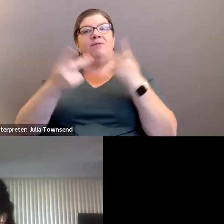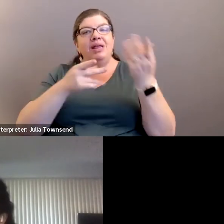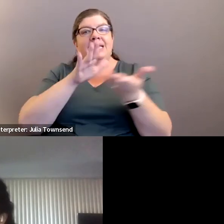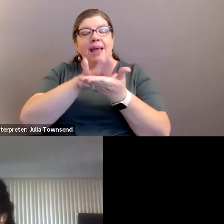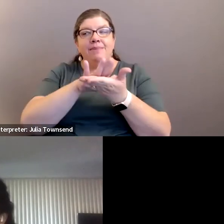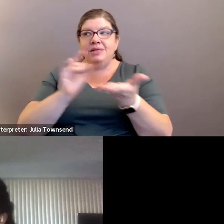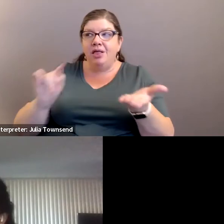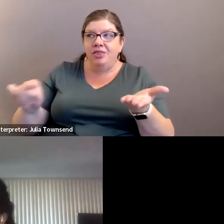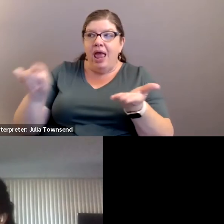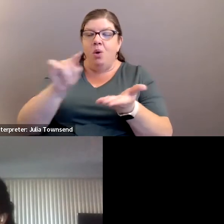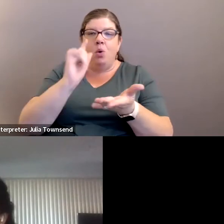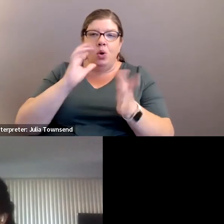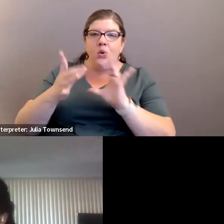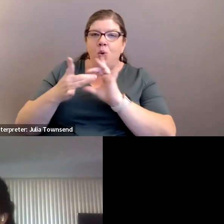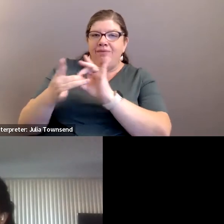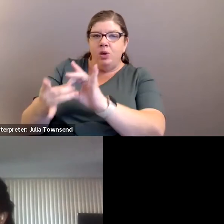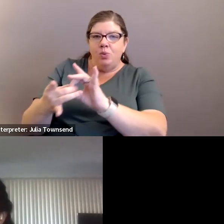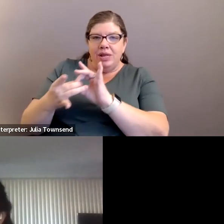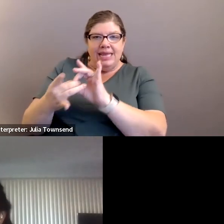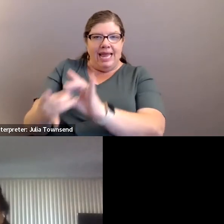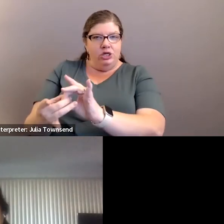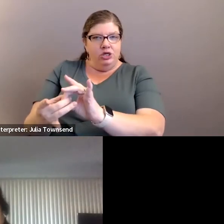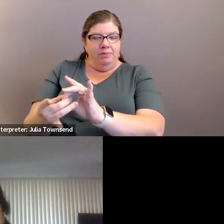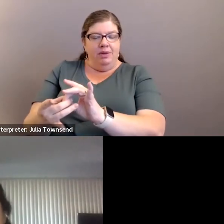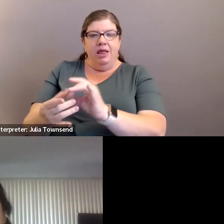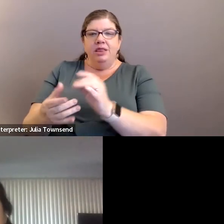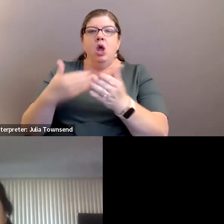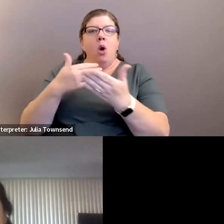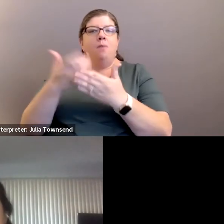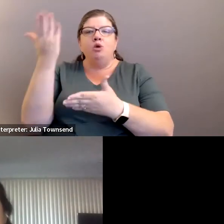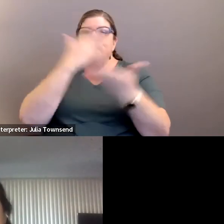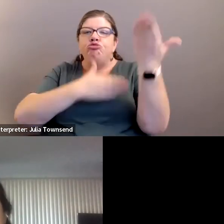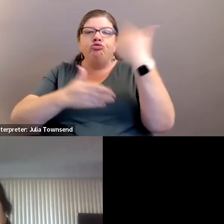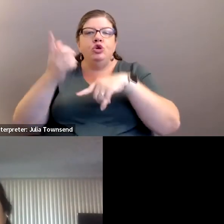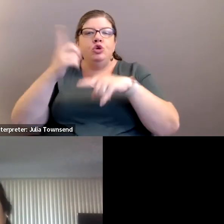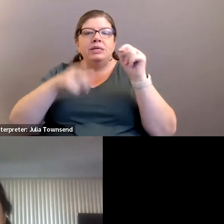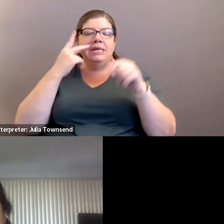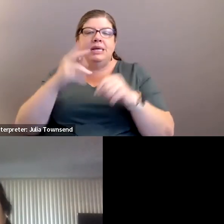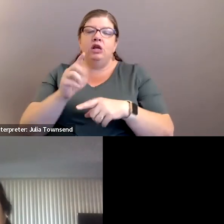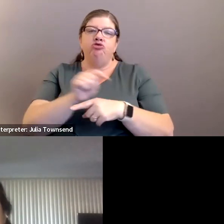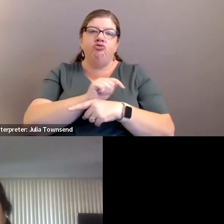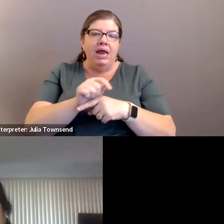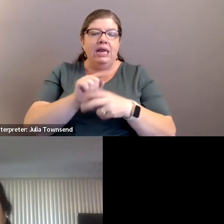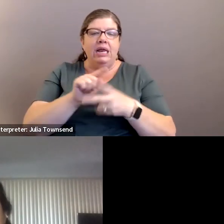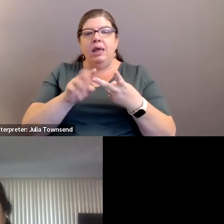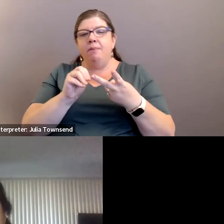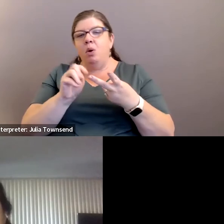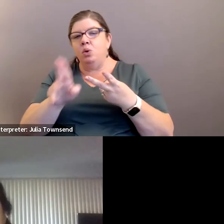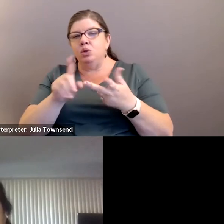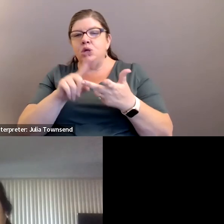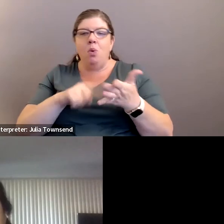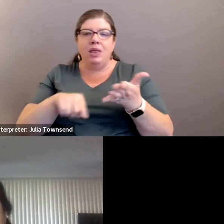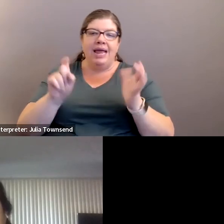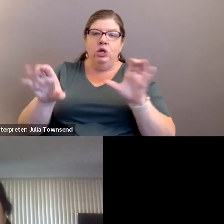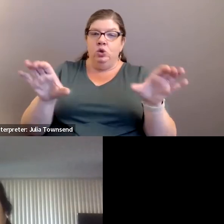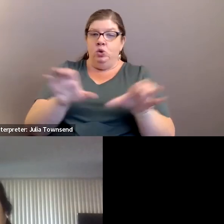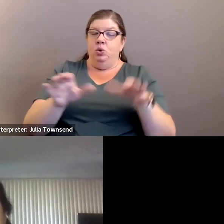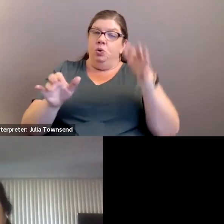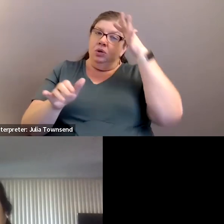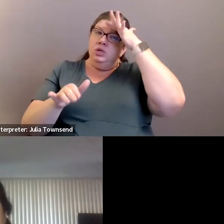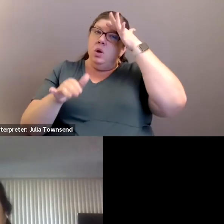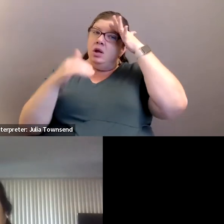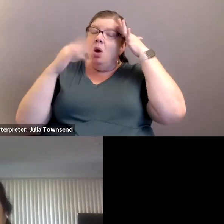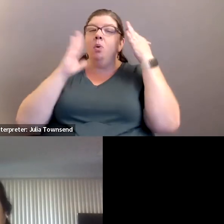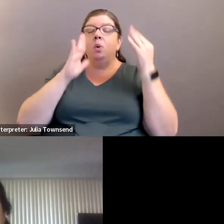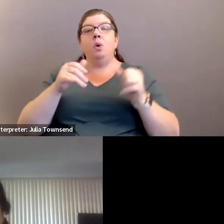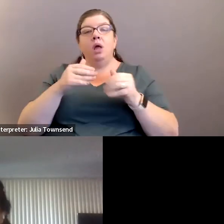how critical they are the ones with that relationship and they were almost invisible in training and mous and what what they needed to do so i'm i know